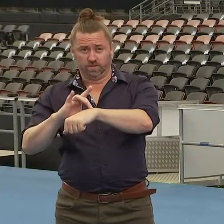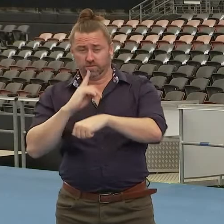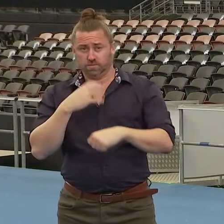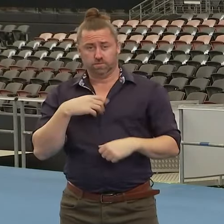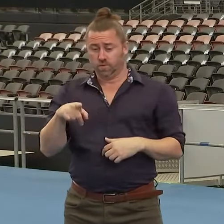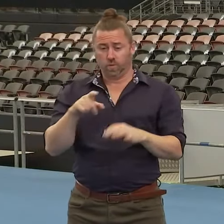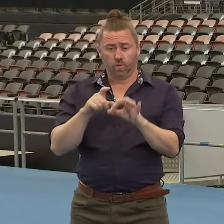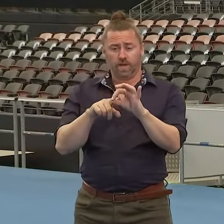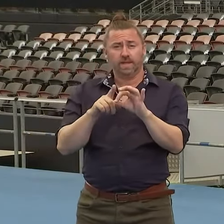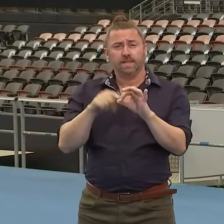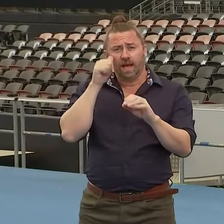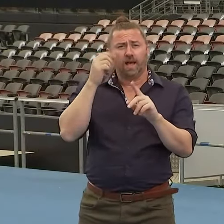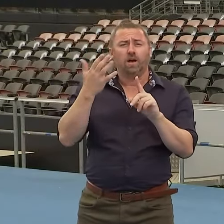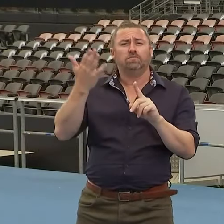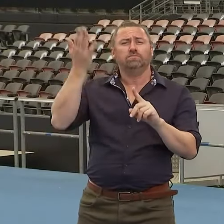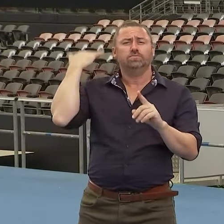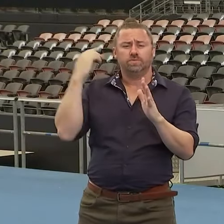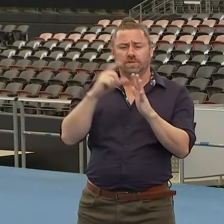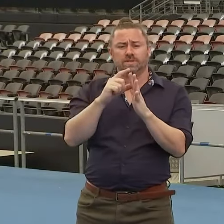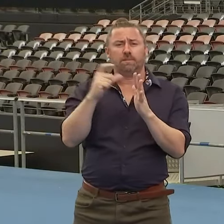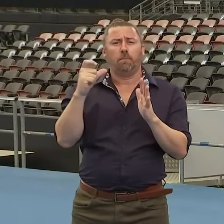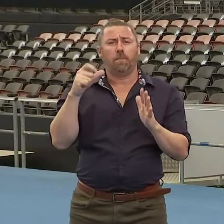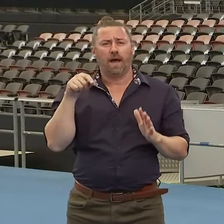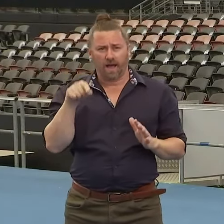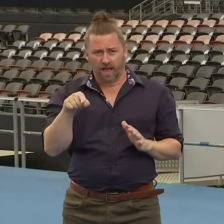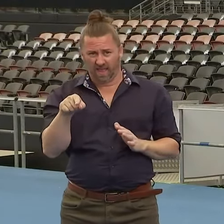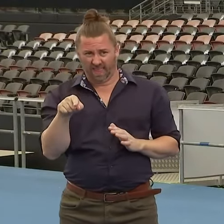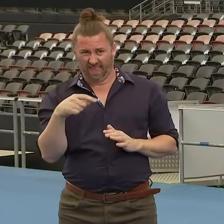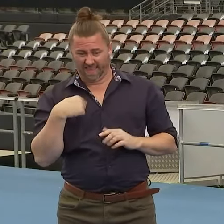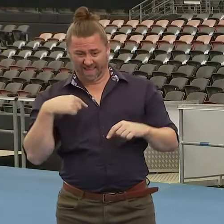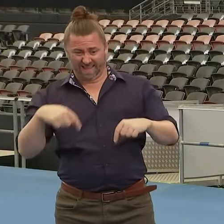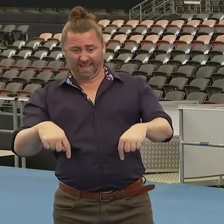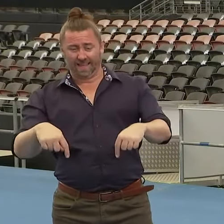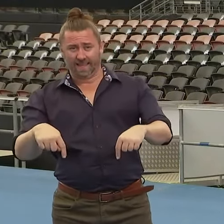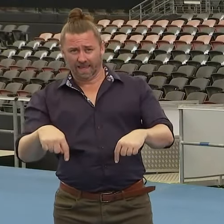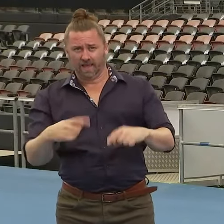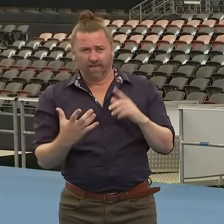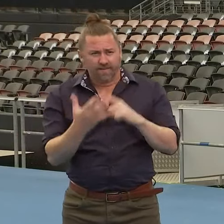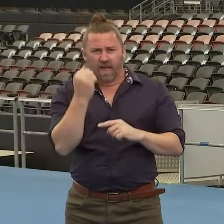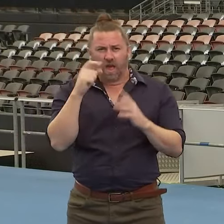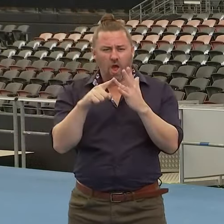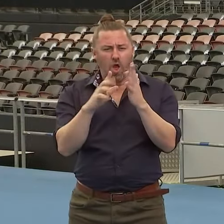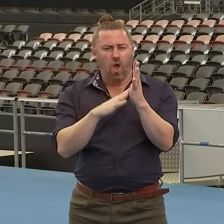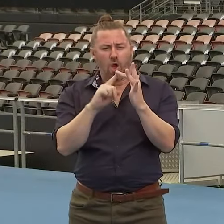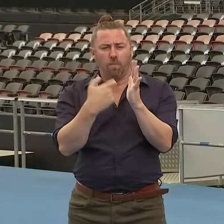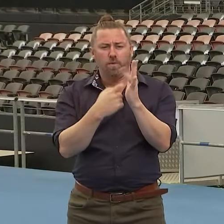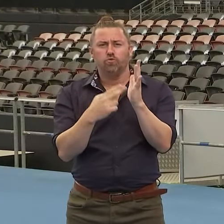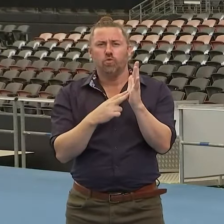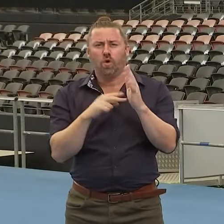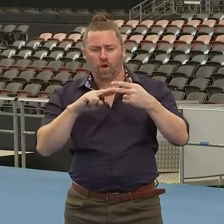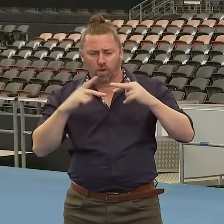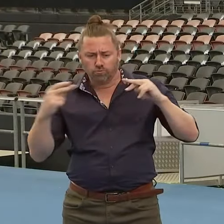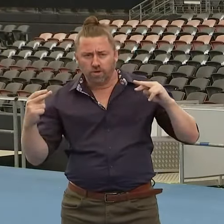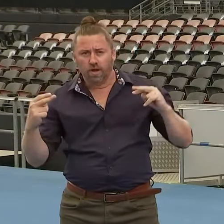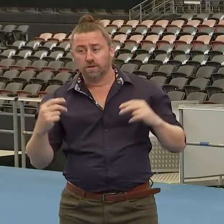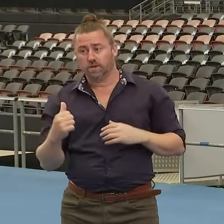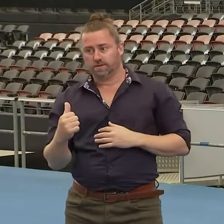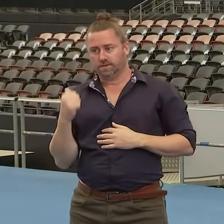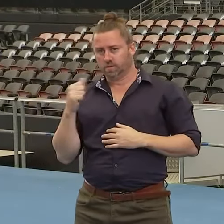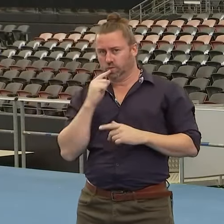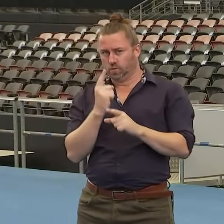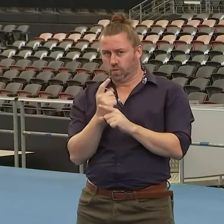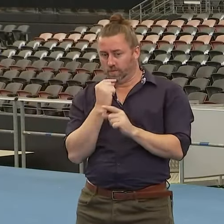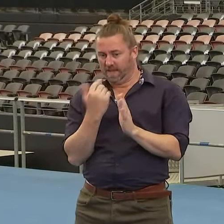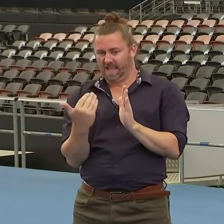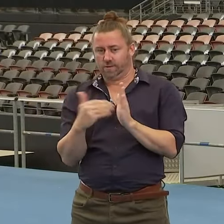places, if you recall back in December, that actually had one of the first detected and discovered that new variant. So the Chief Health Officer will talk a little bit